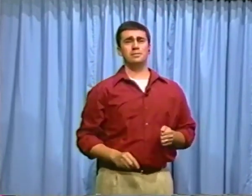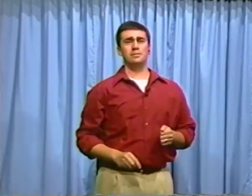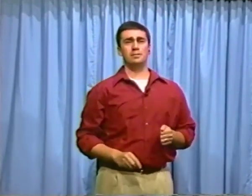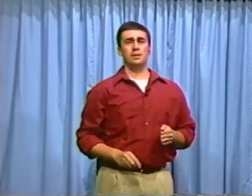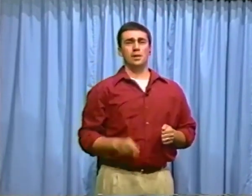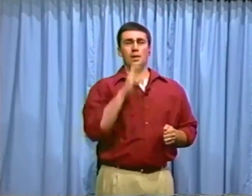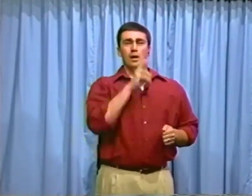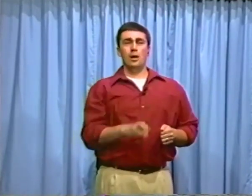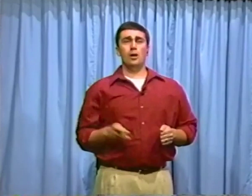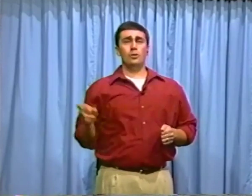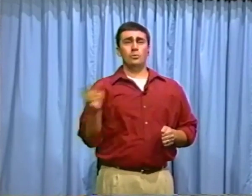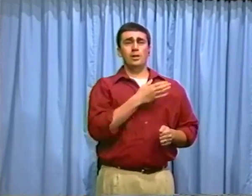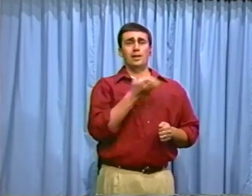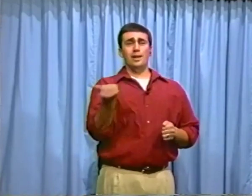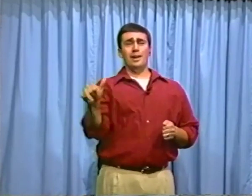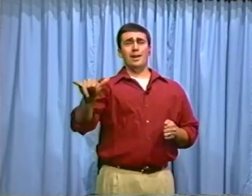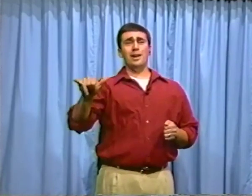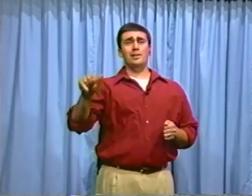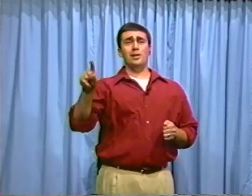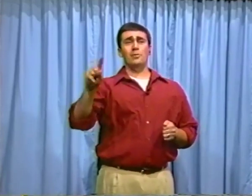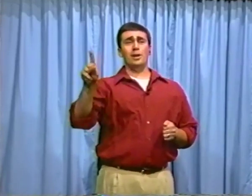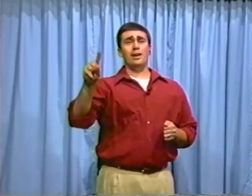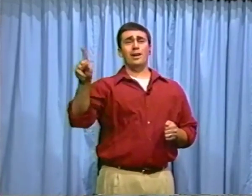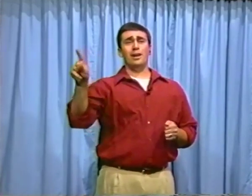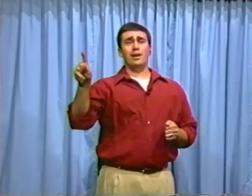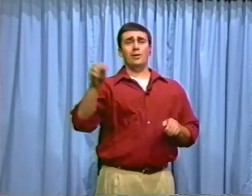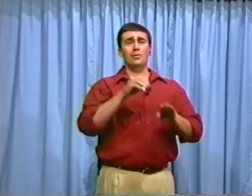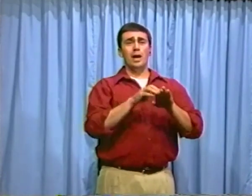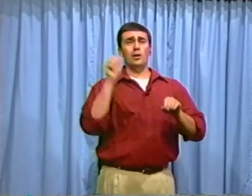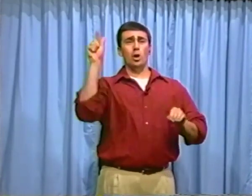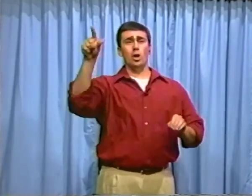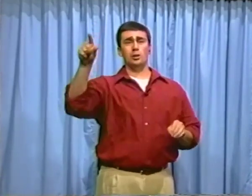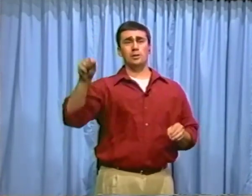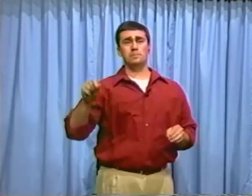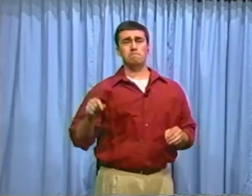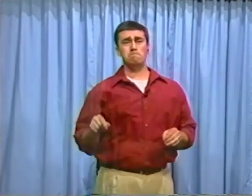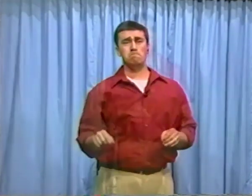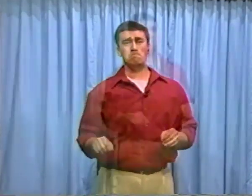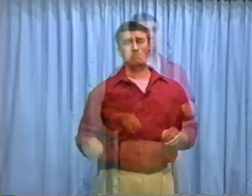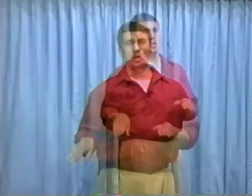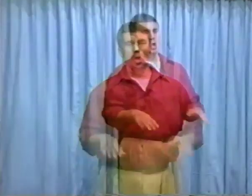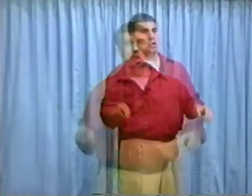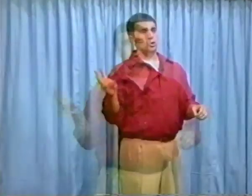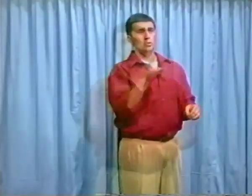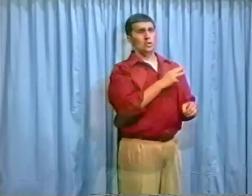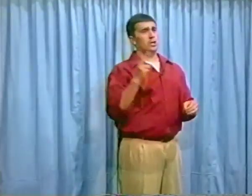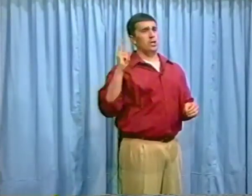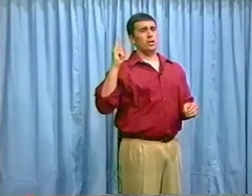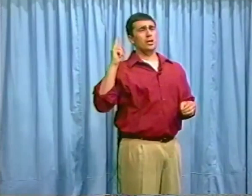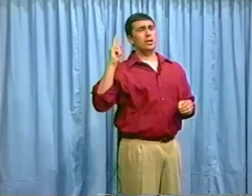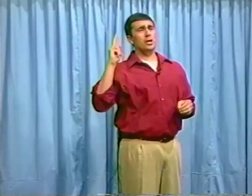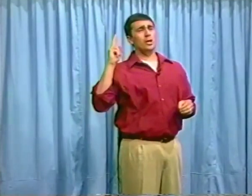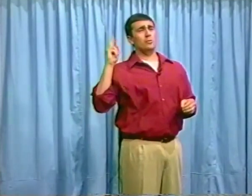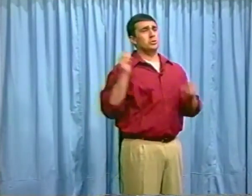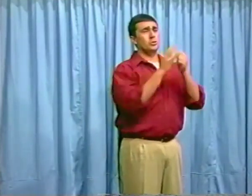Are we anywhere at all? Do we hear a